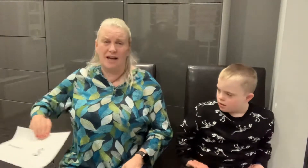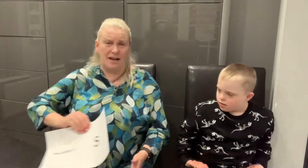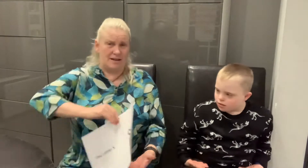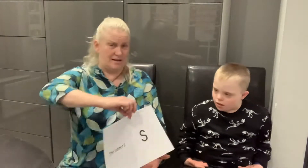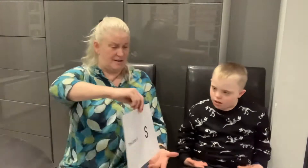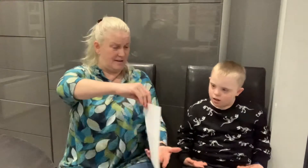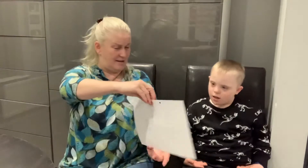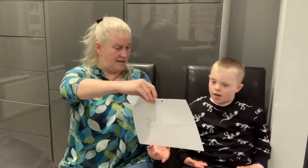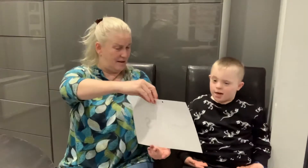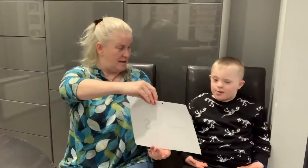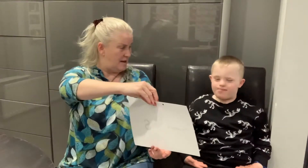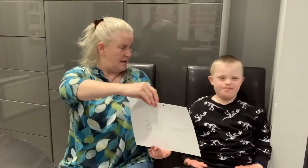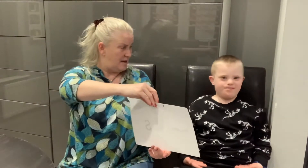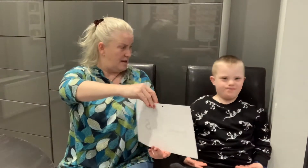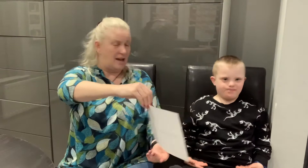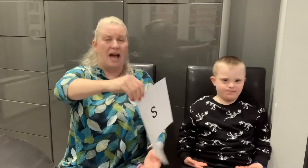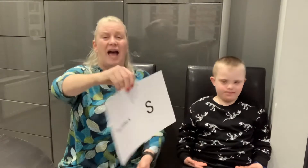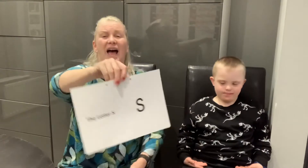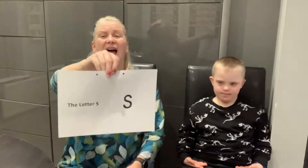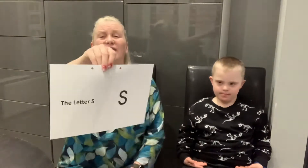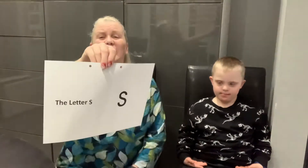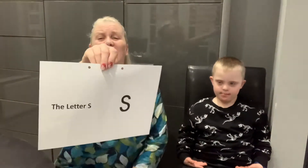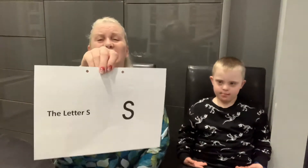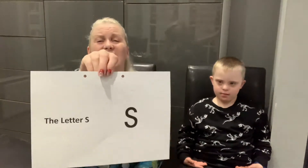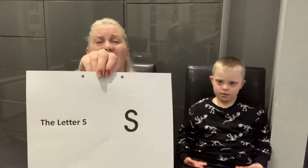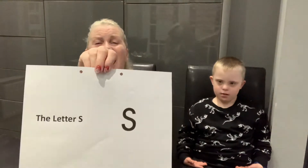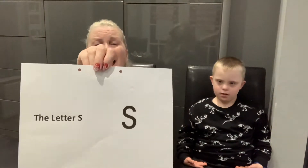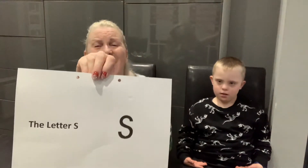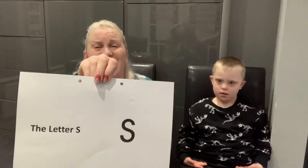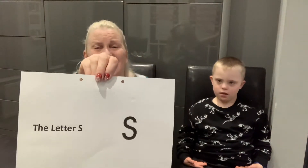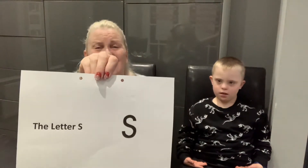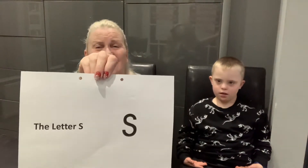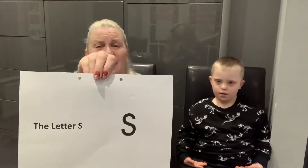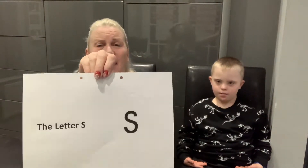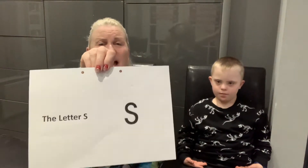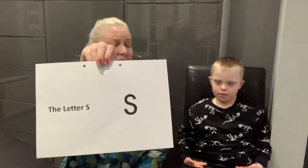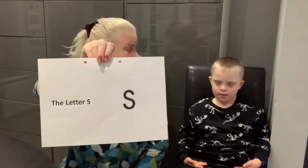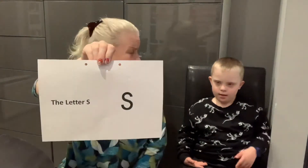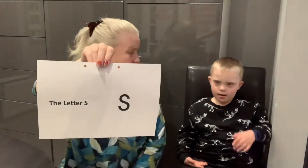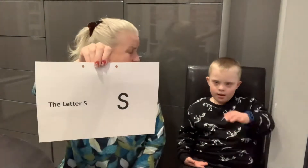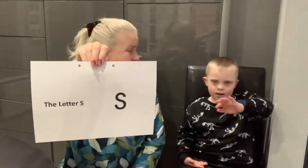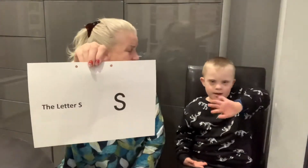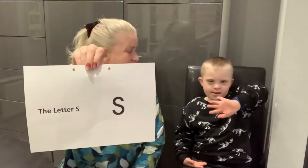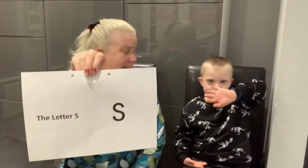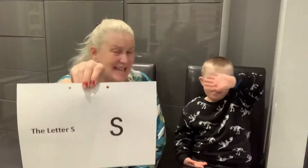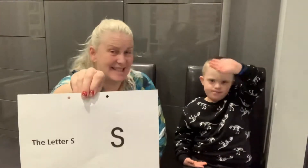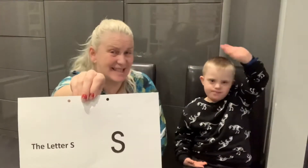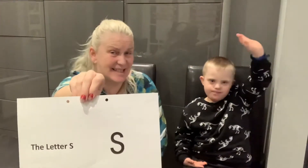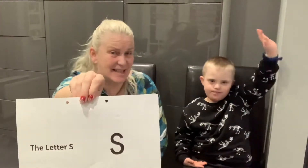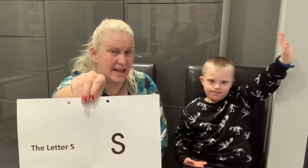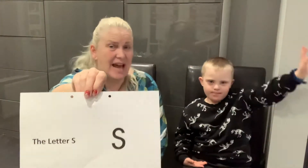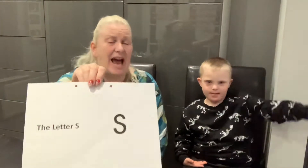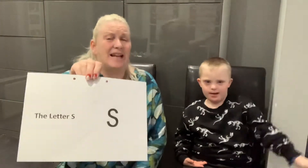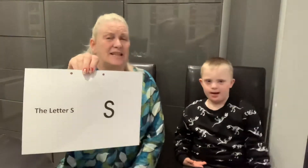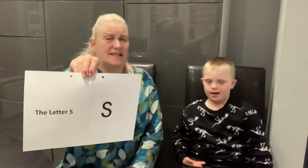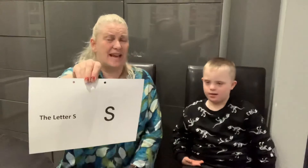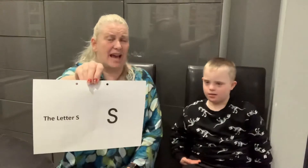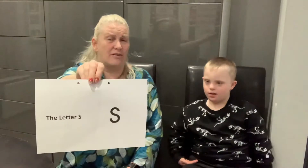S. You say S, and the sound